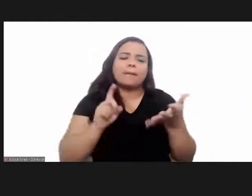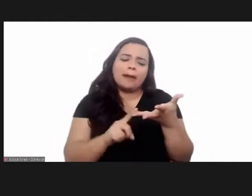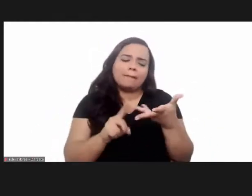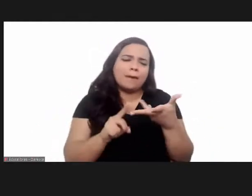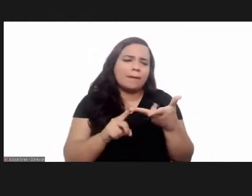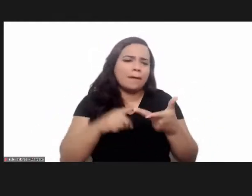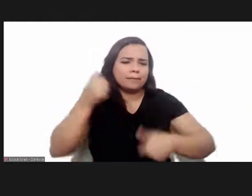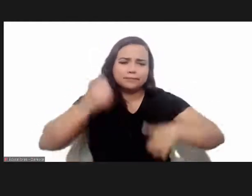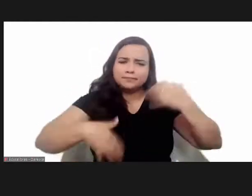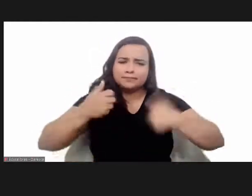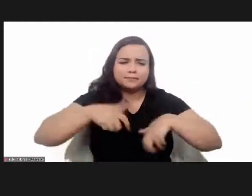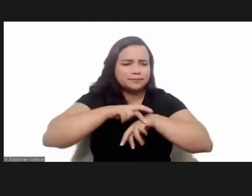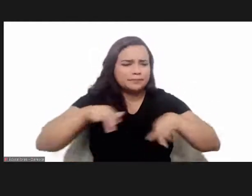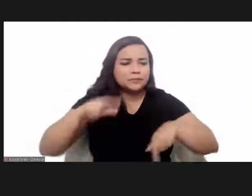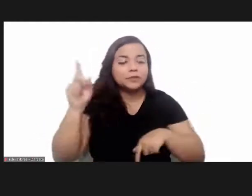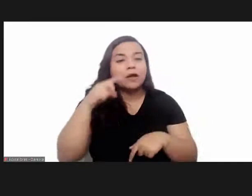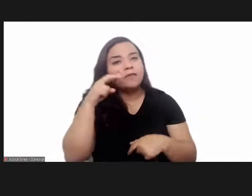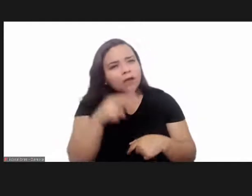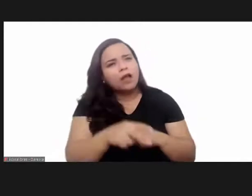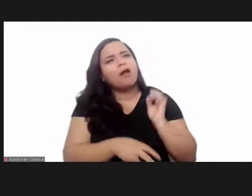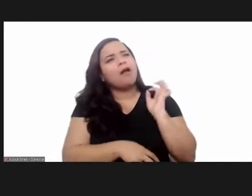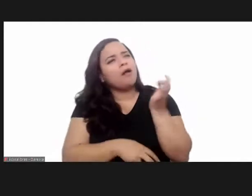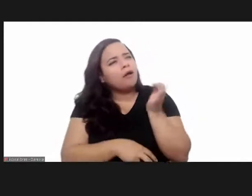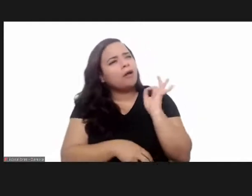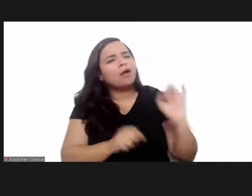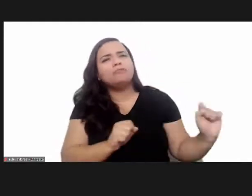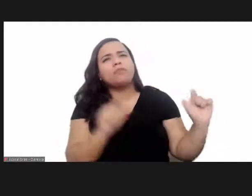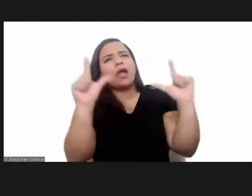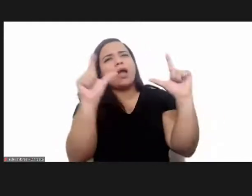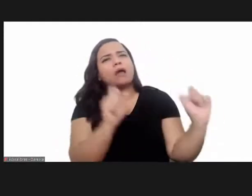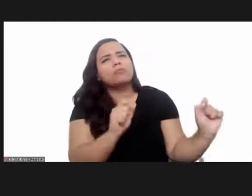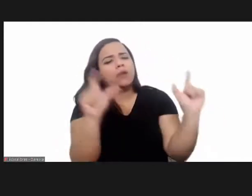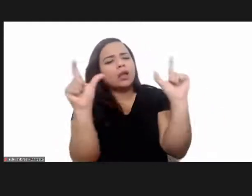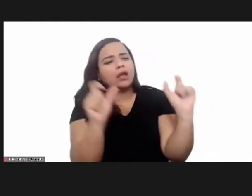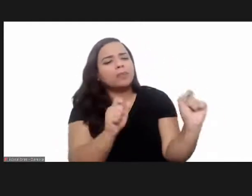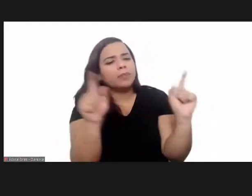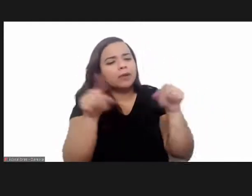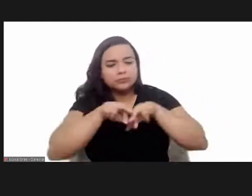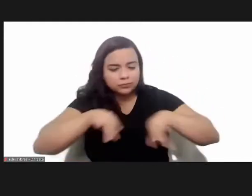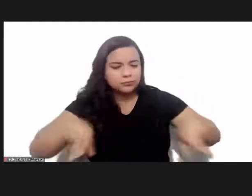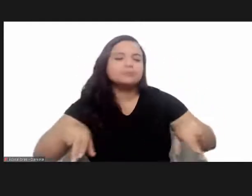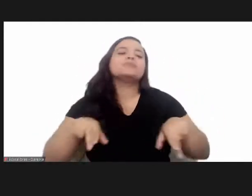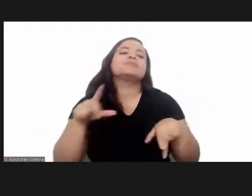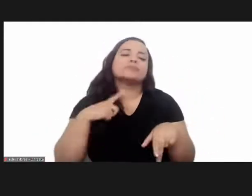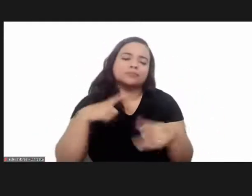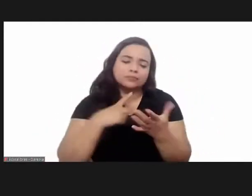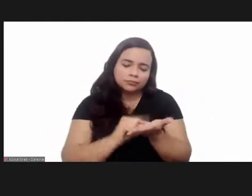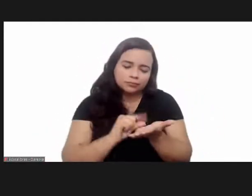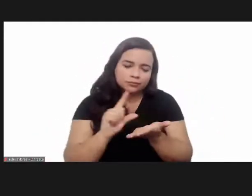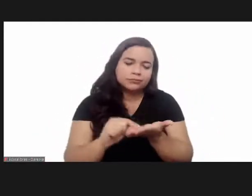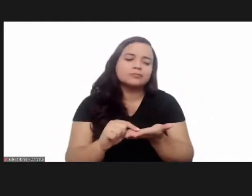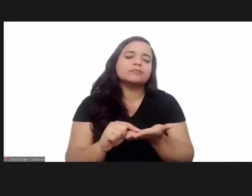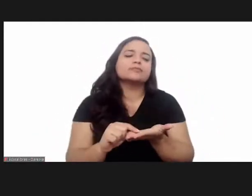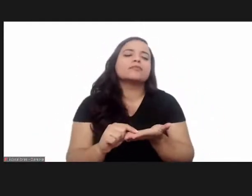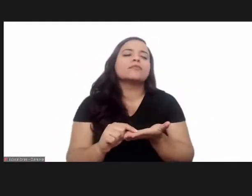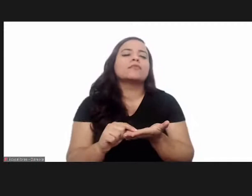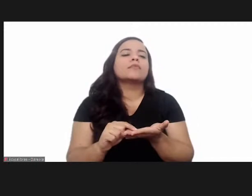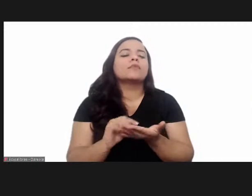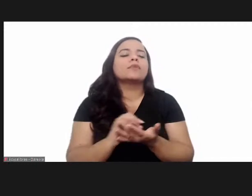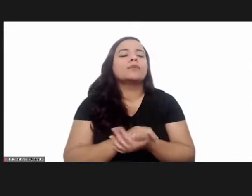a possibility for having access to this broad panel in this series of articles in